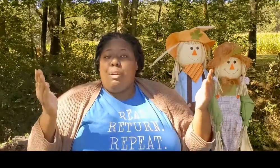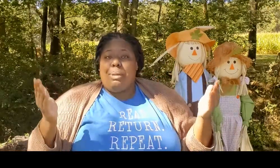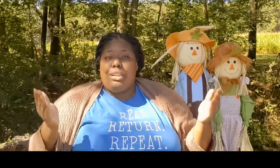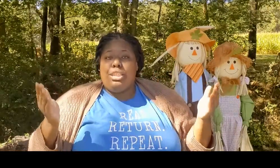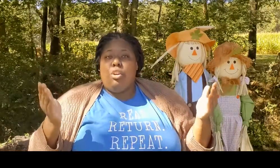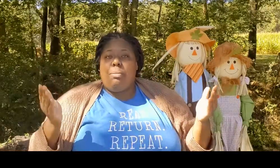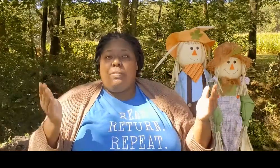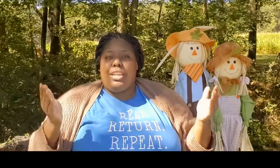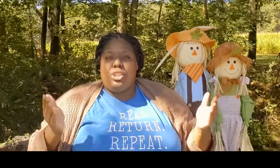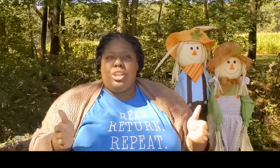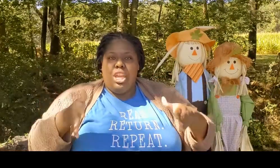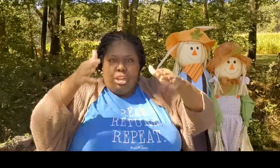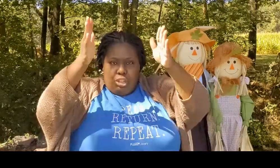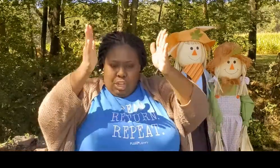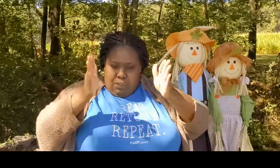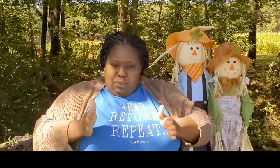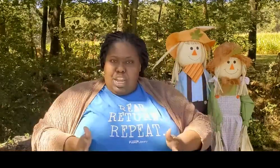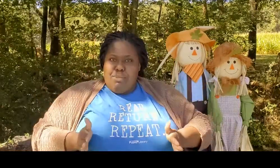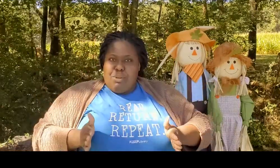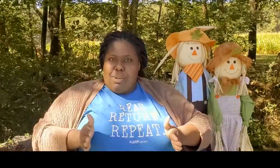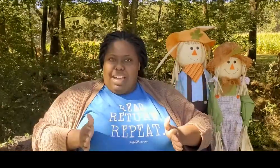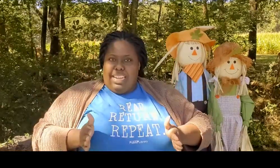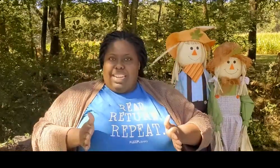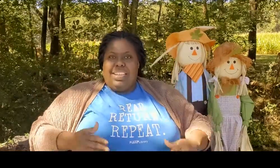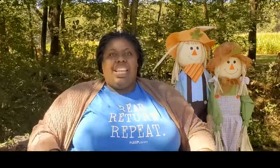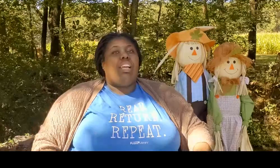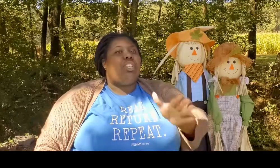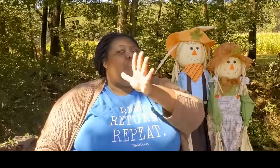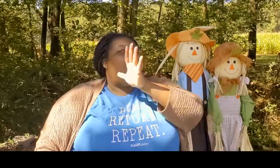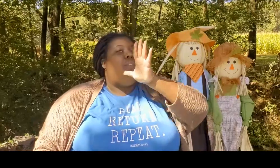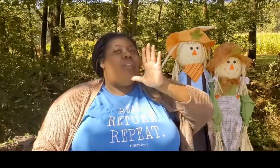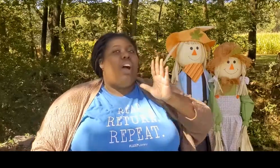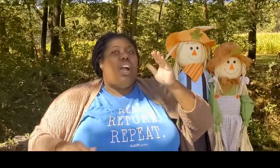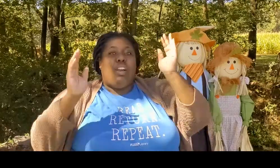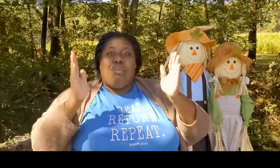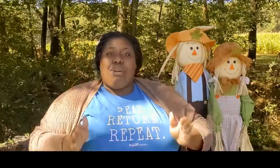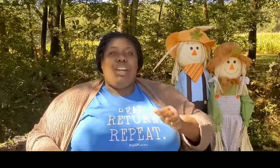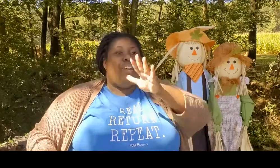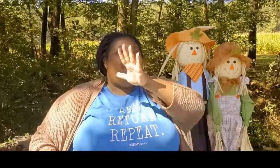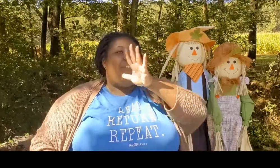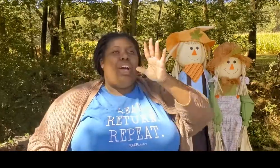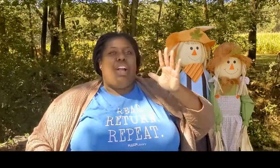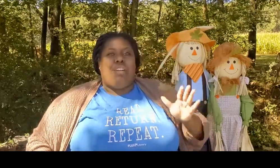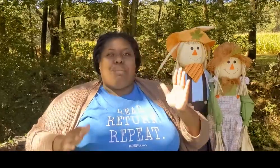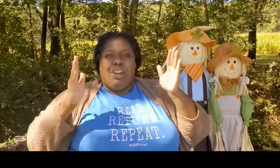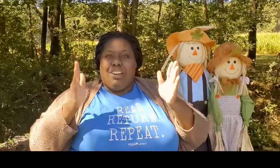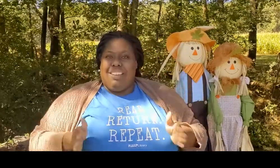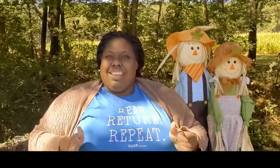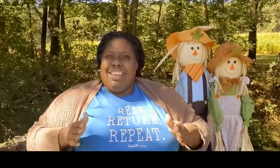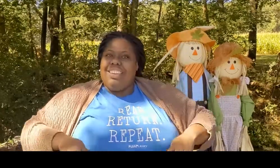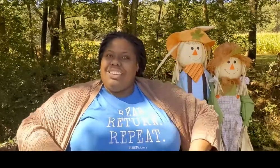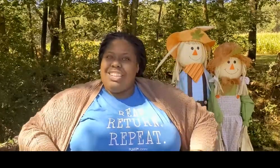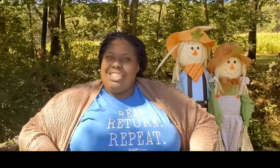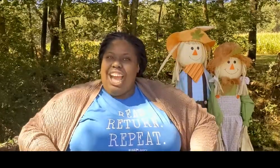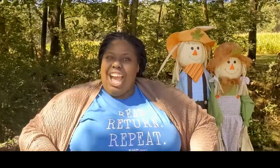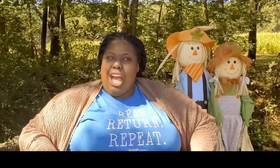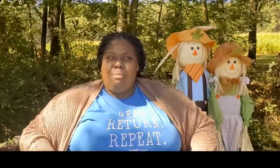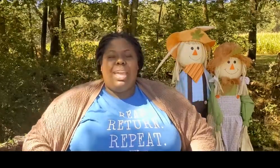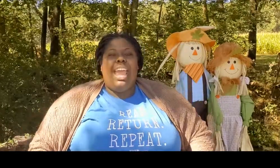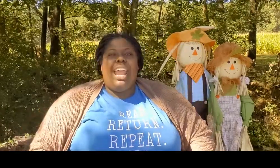person or profession, you're just going to frame your body. So farmer, farmer. Good job. And